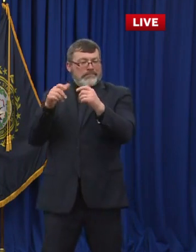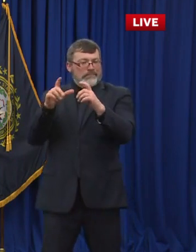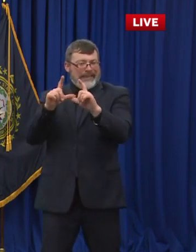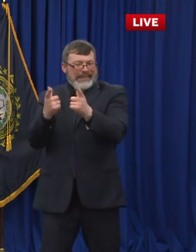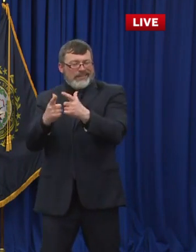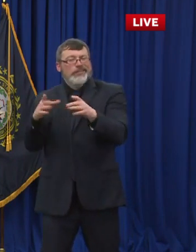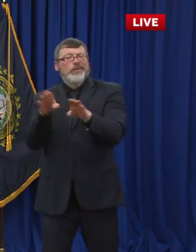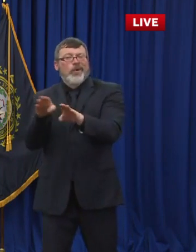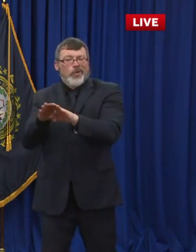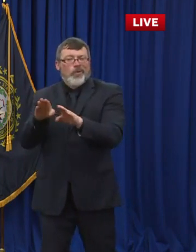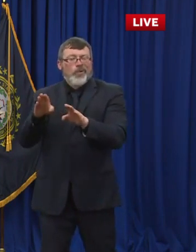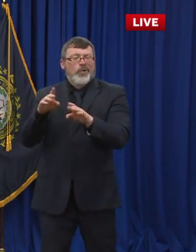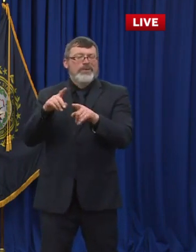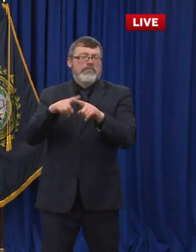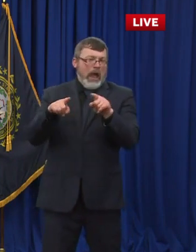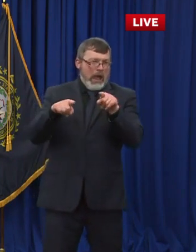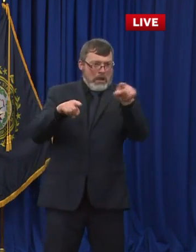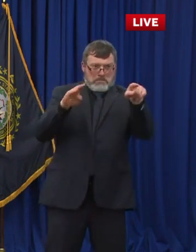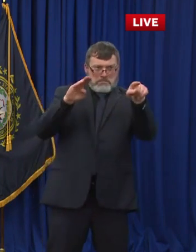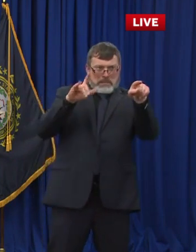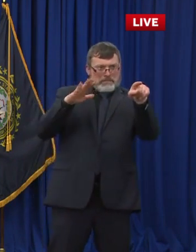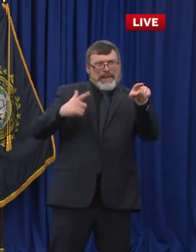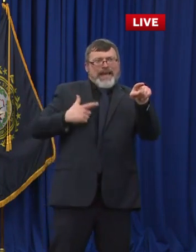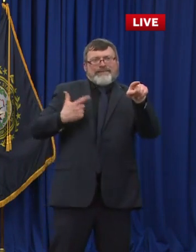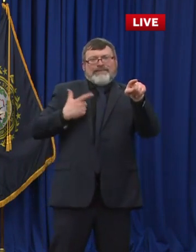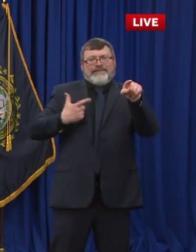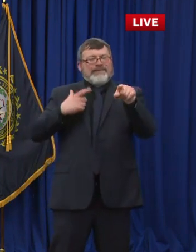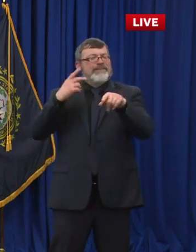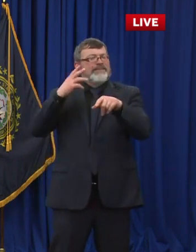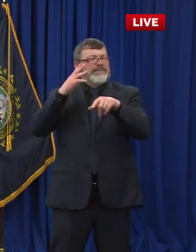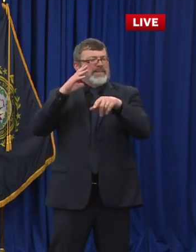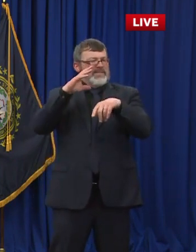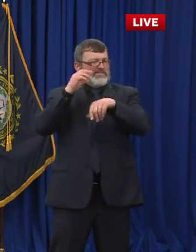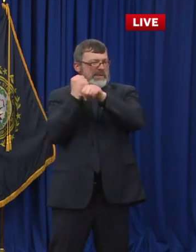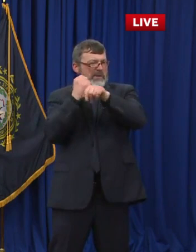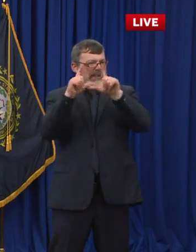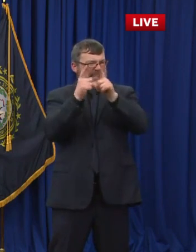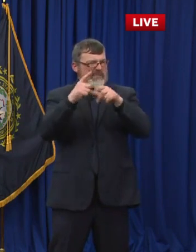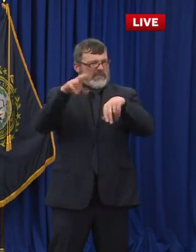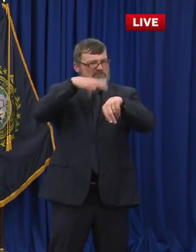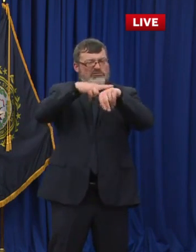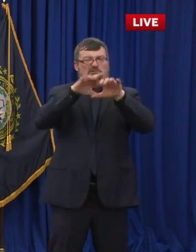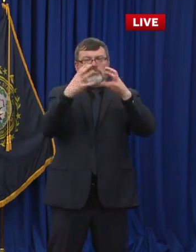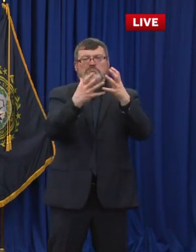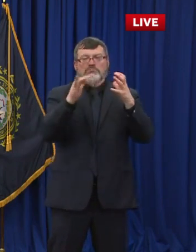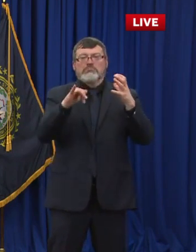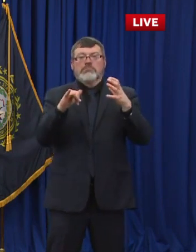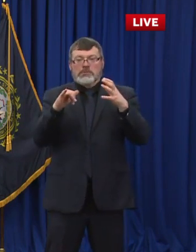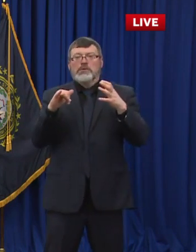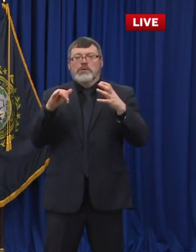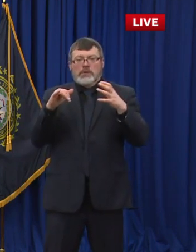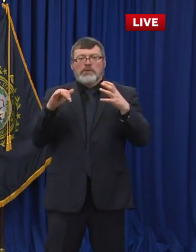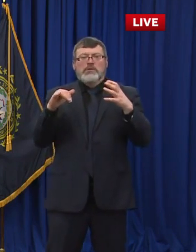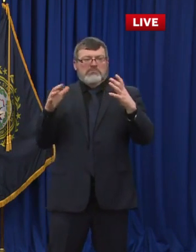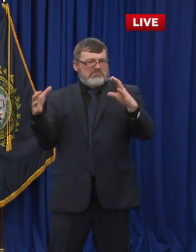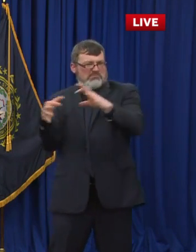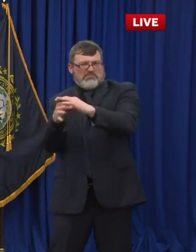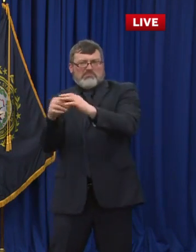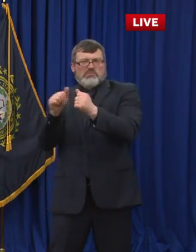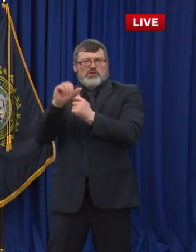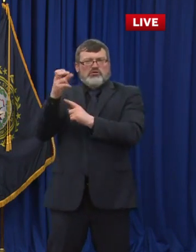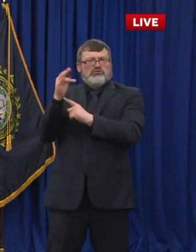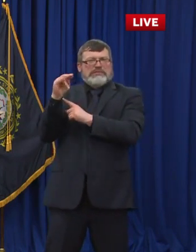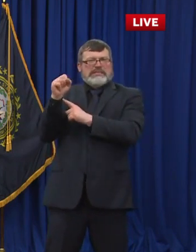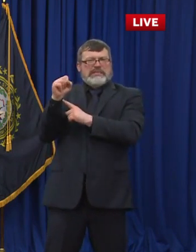we're very proud of that, partly because there's a lot of great attendance there. There's, it's a very well run organization and provides a lot of support, not just to our